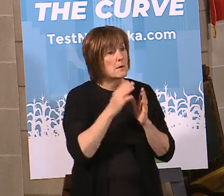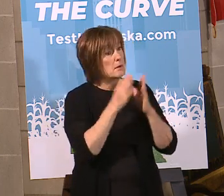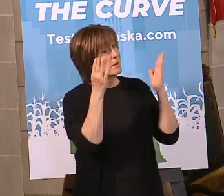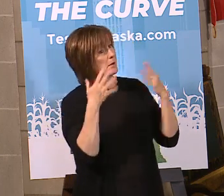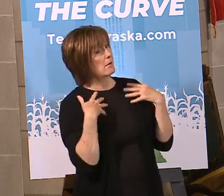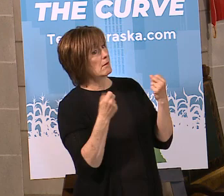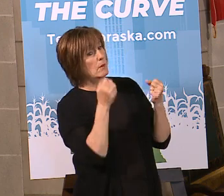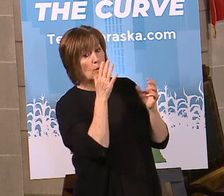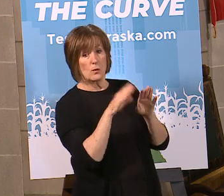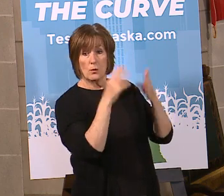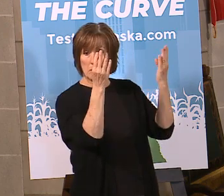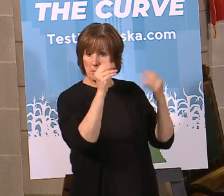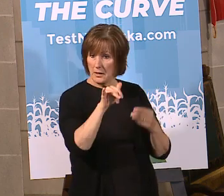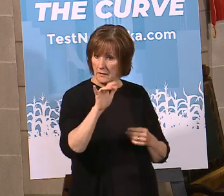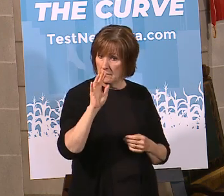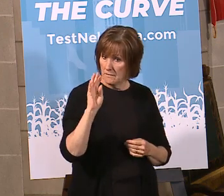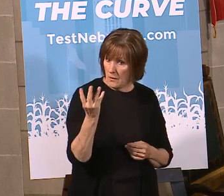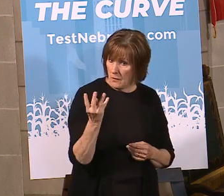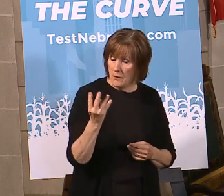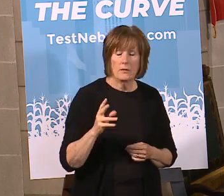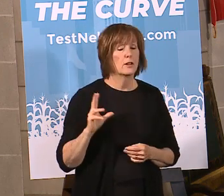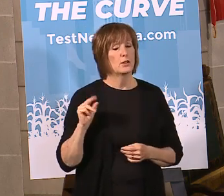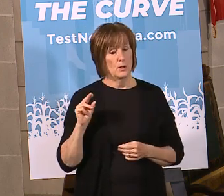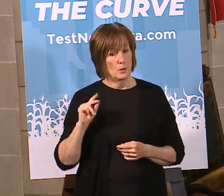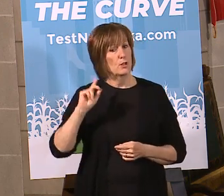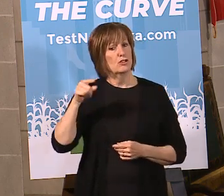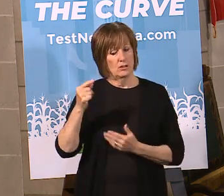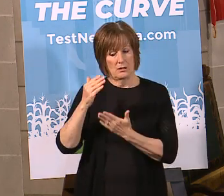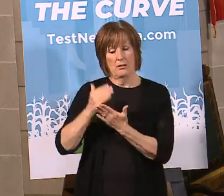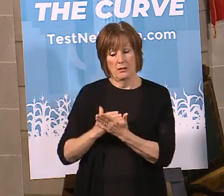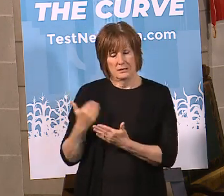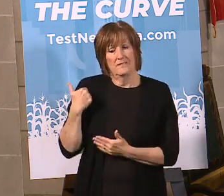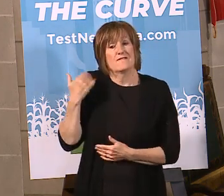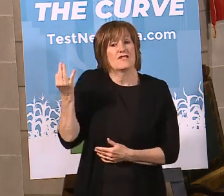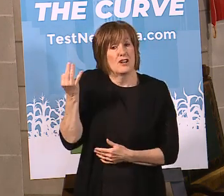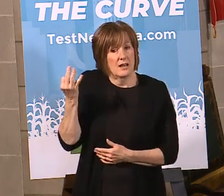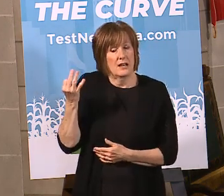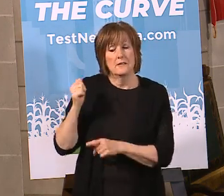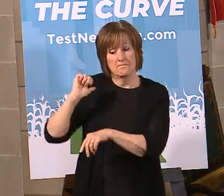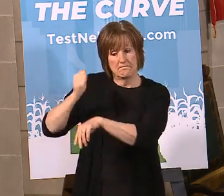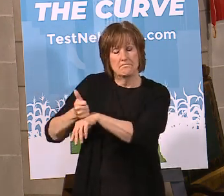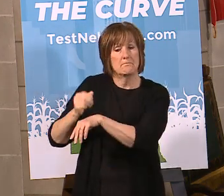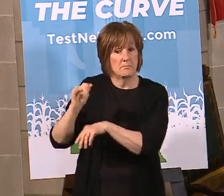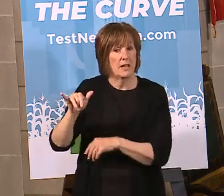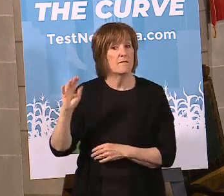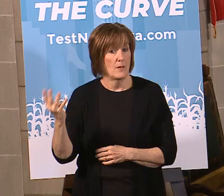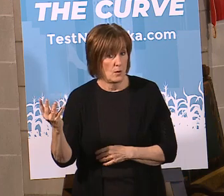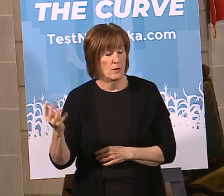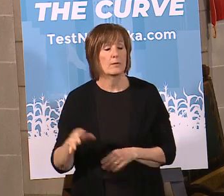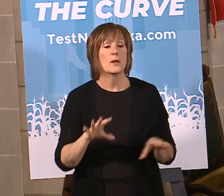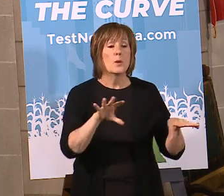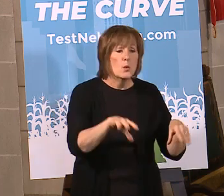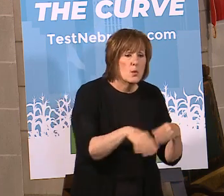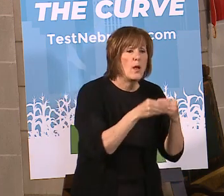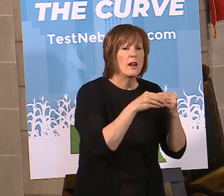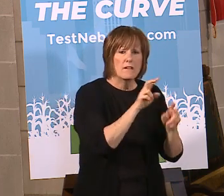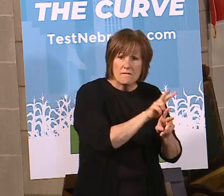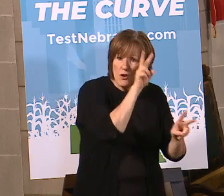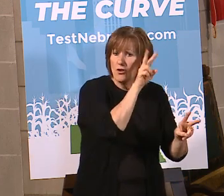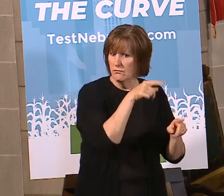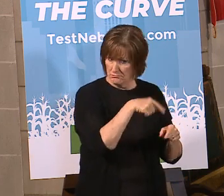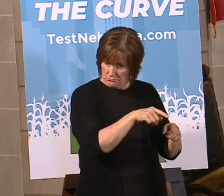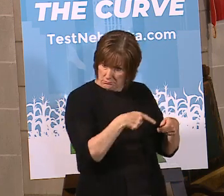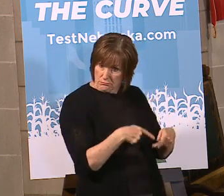reopen May 4th than the ones listed on Friday? Nope, just the ones we listed Friday are the ones that are currently there for May 4th. Weddings and funerals. Are